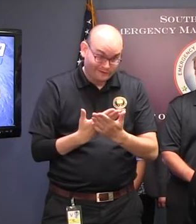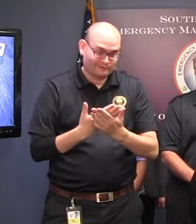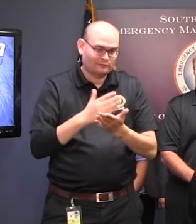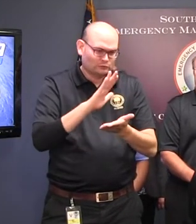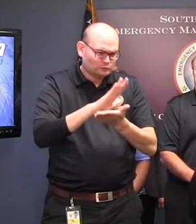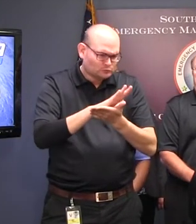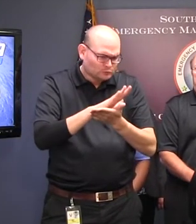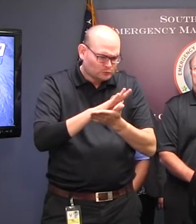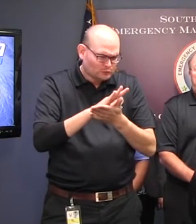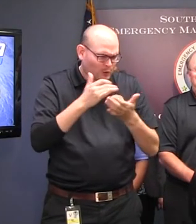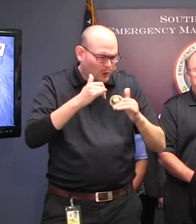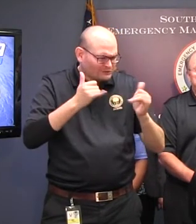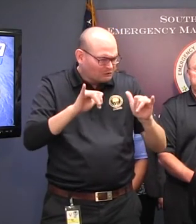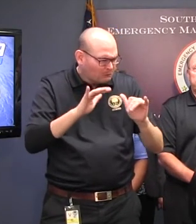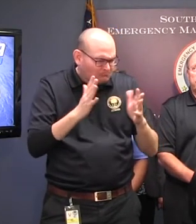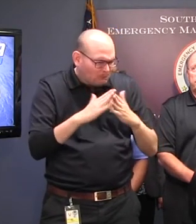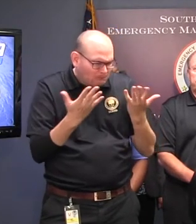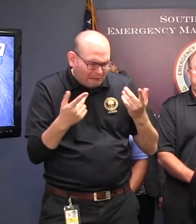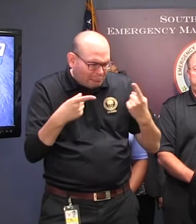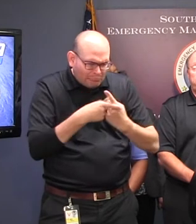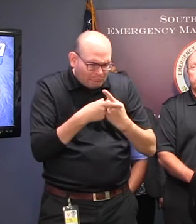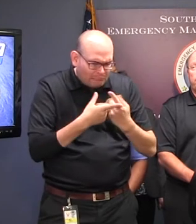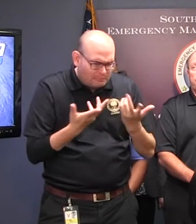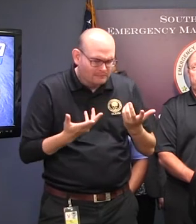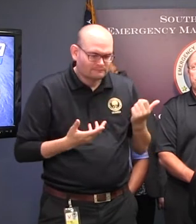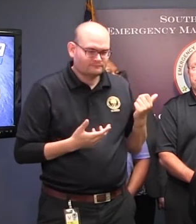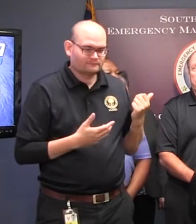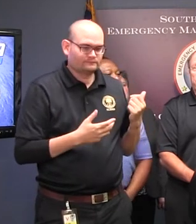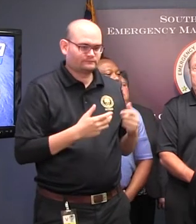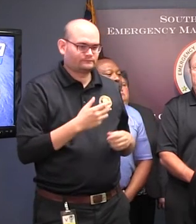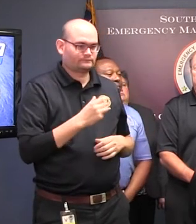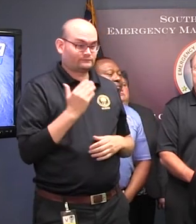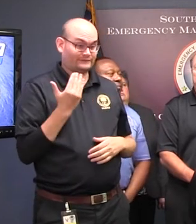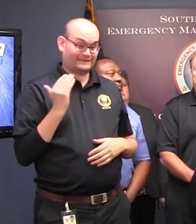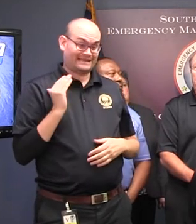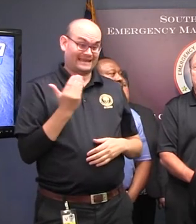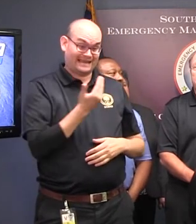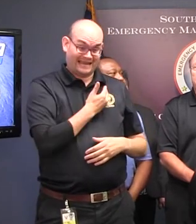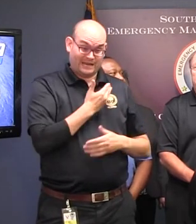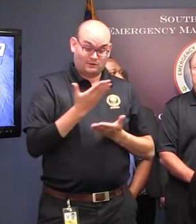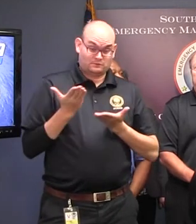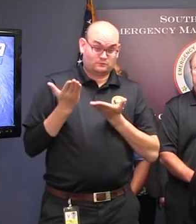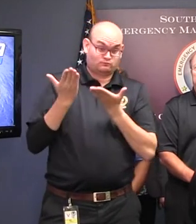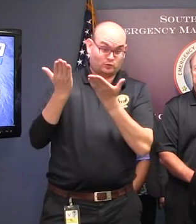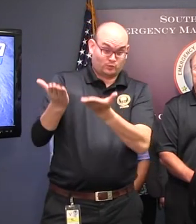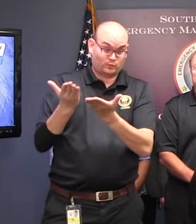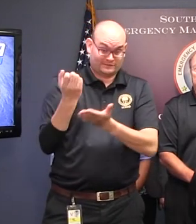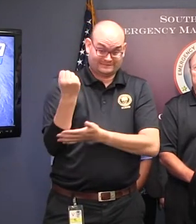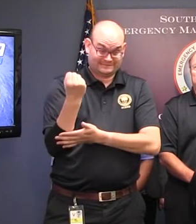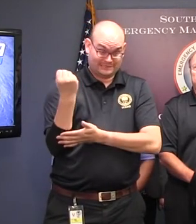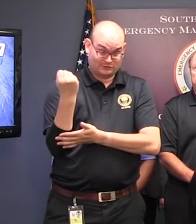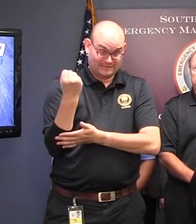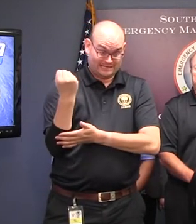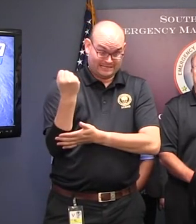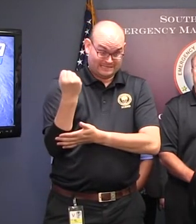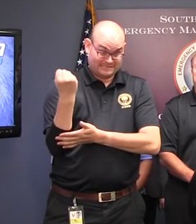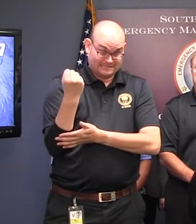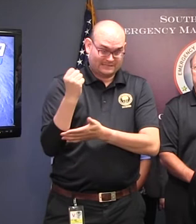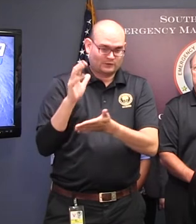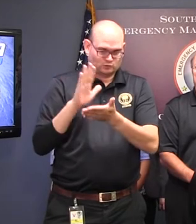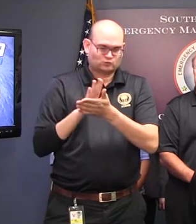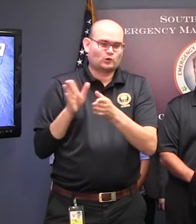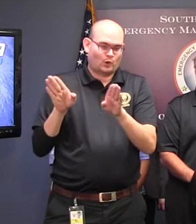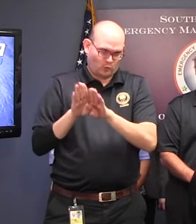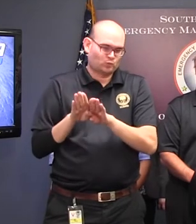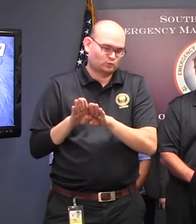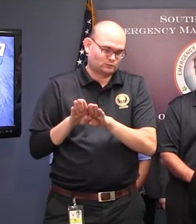would that change your plan? Well, this proposed evacuation time right now is maybe Saturday, and schools are closed, so we shouldn't have any